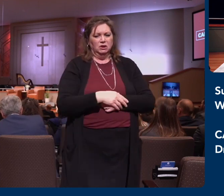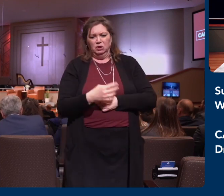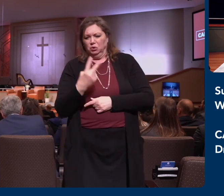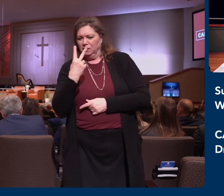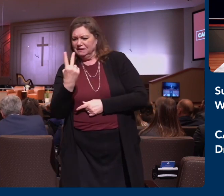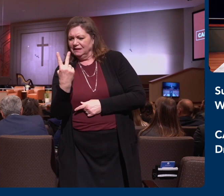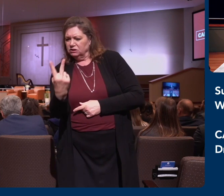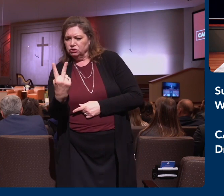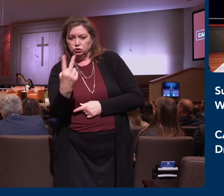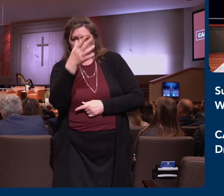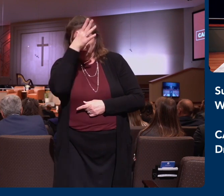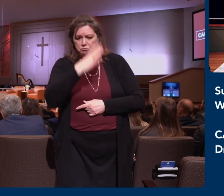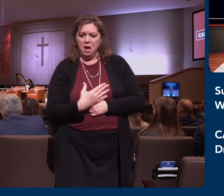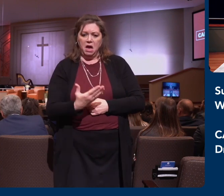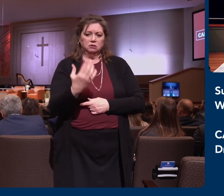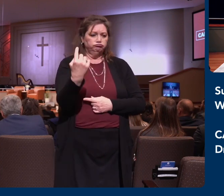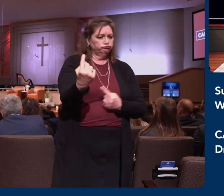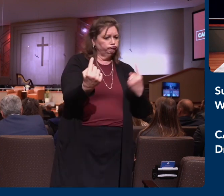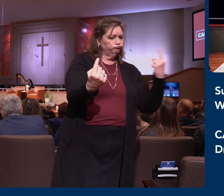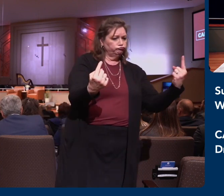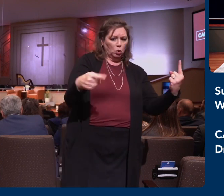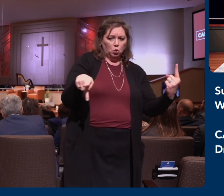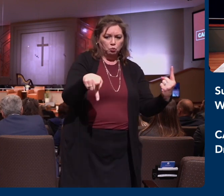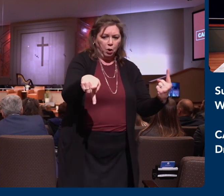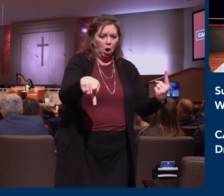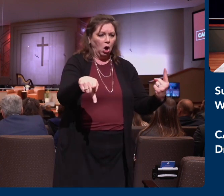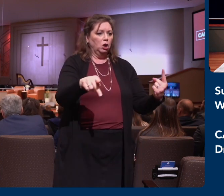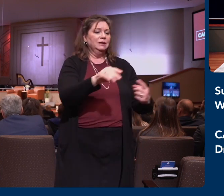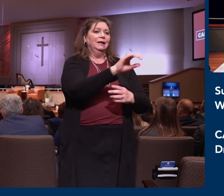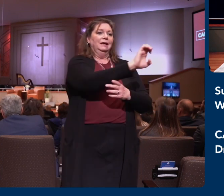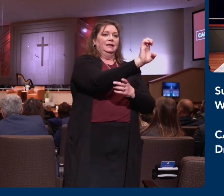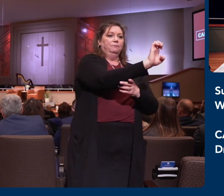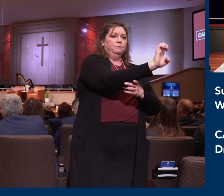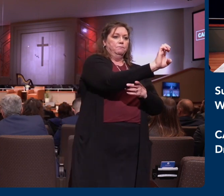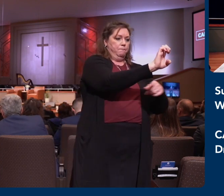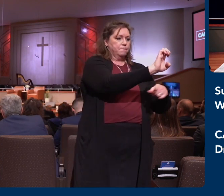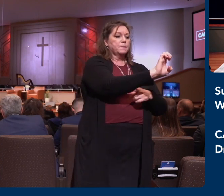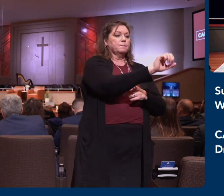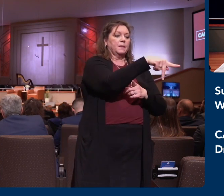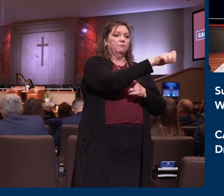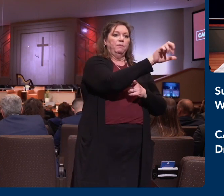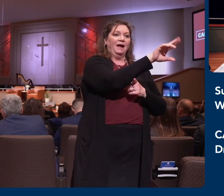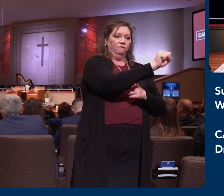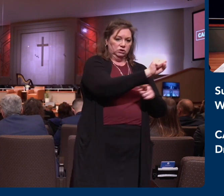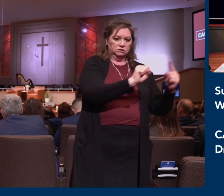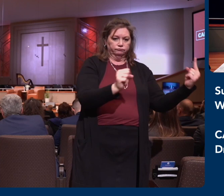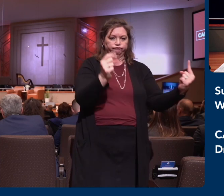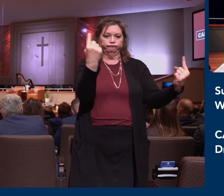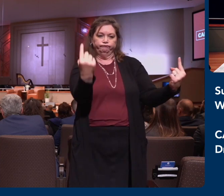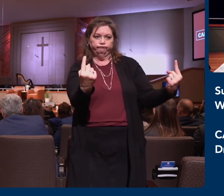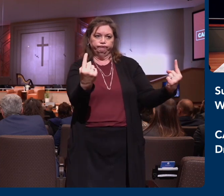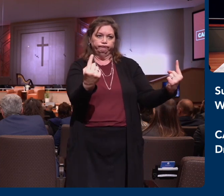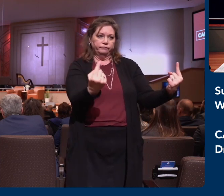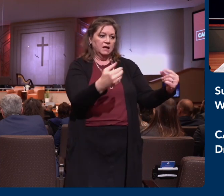their care for the people in the church at Colossae and really in all of that region.